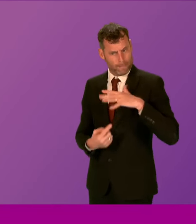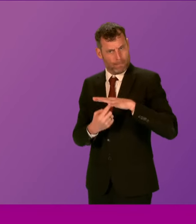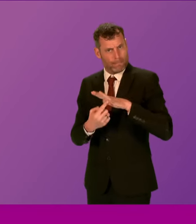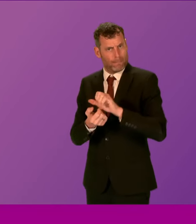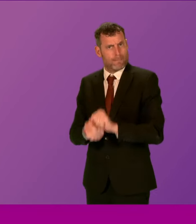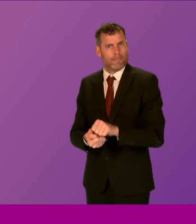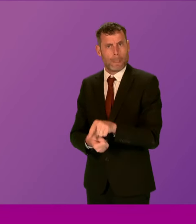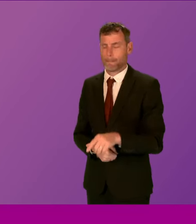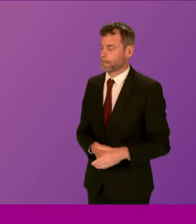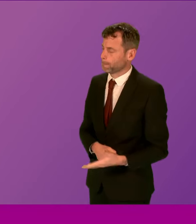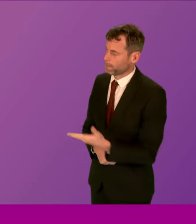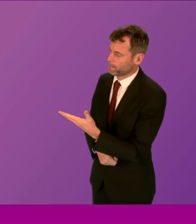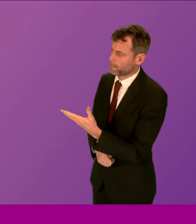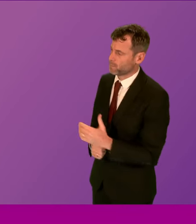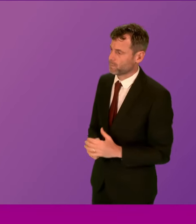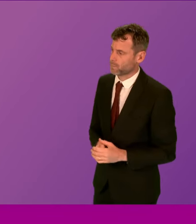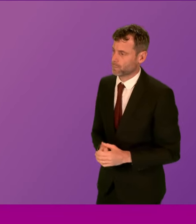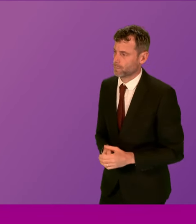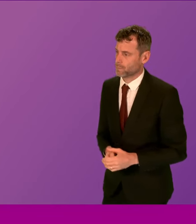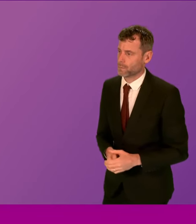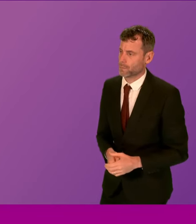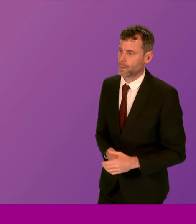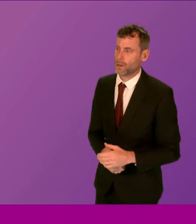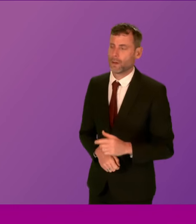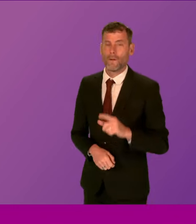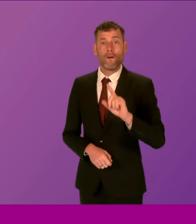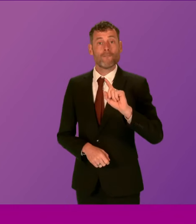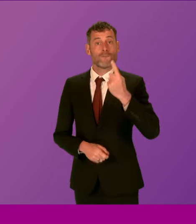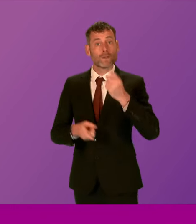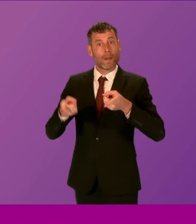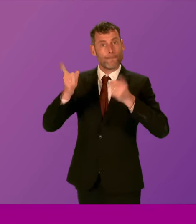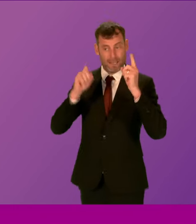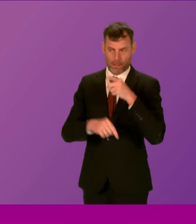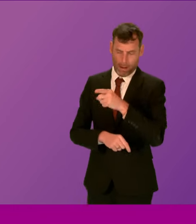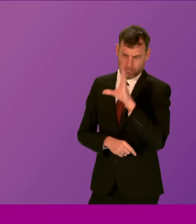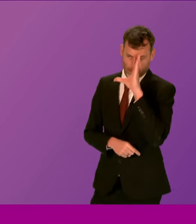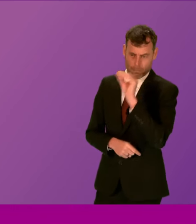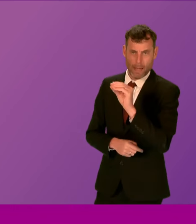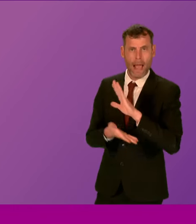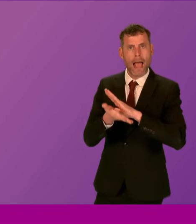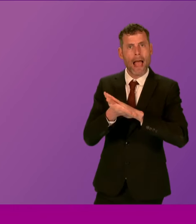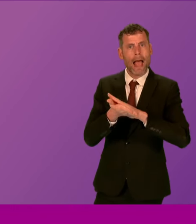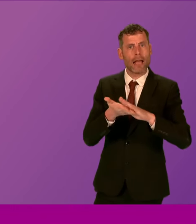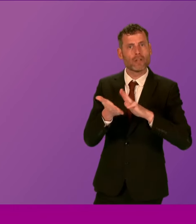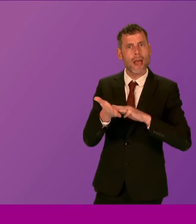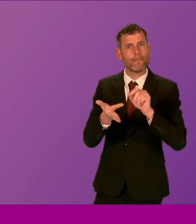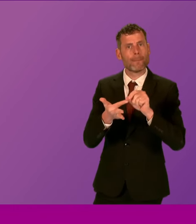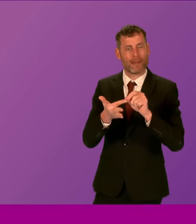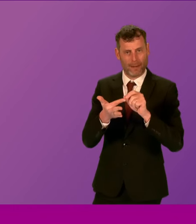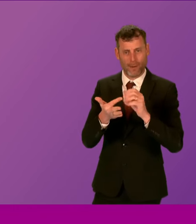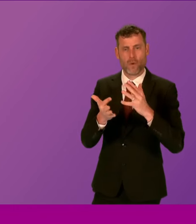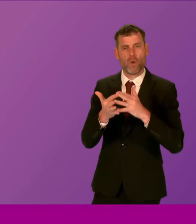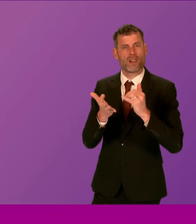Alexander Stewart. Thank you, Presiding Officer. First Minister, disturbances at HMP and YL Stirling